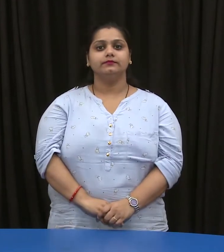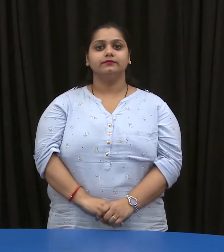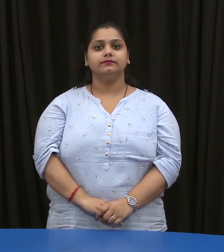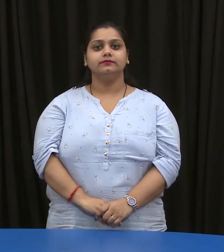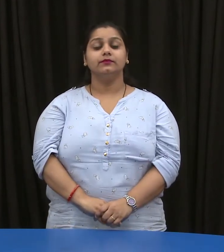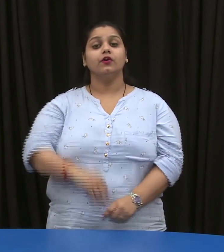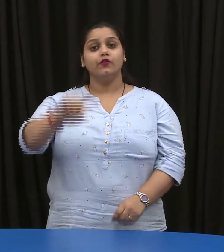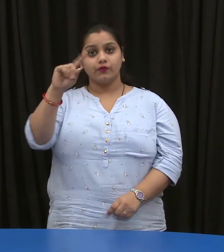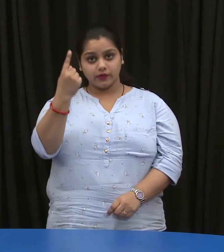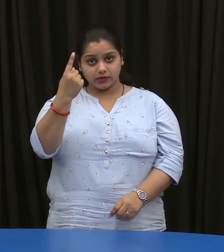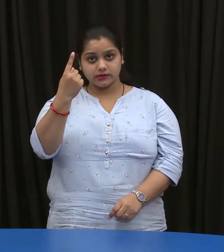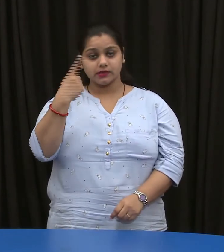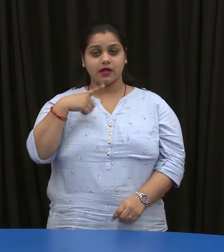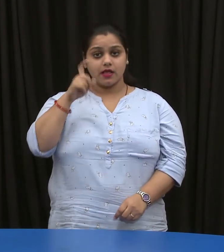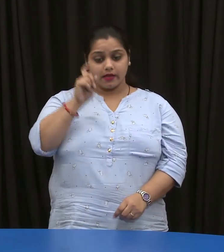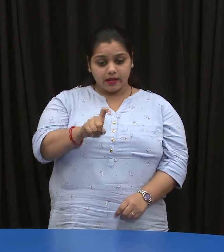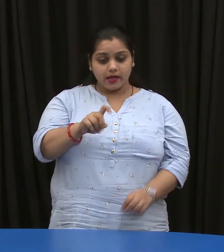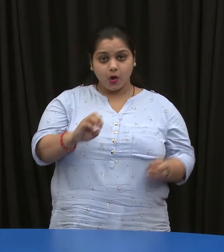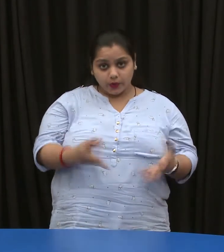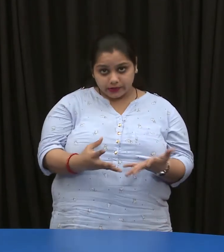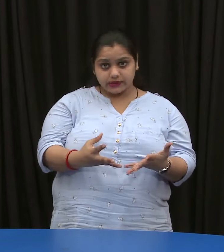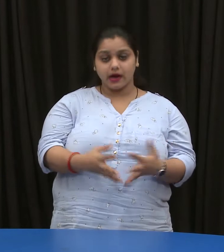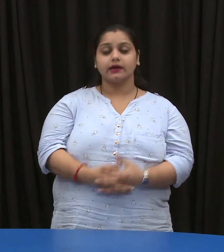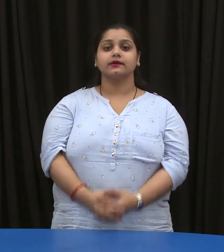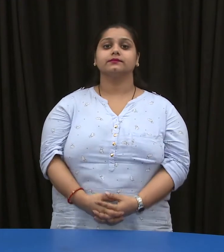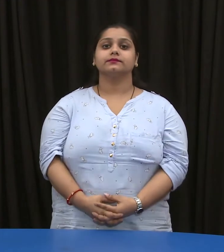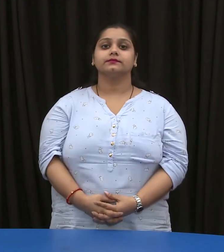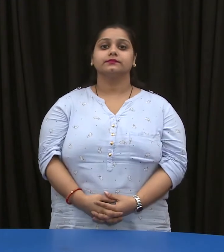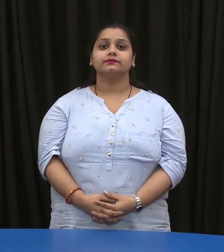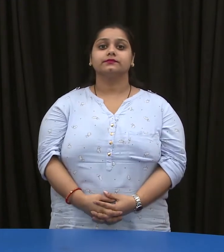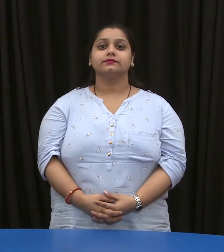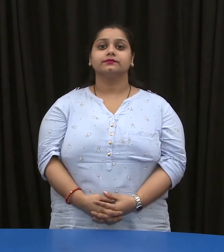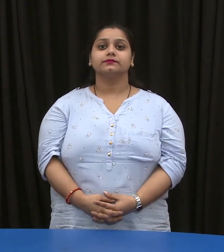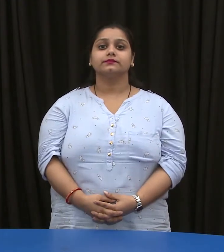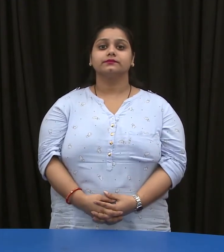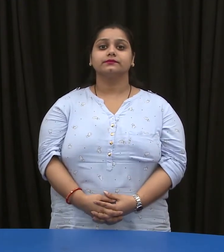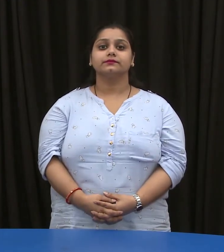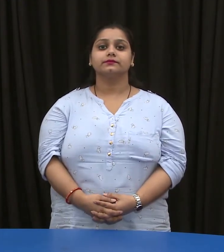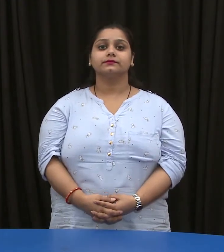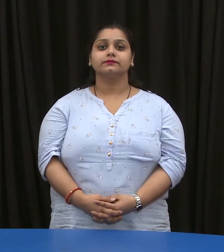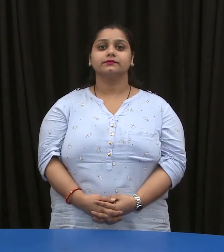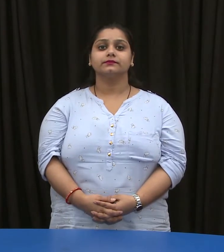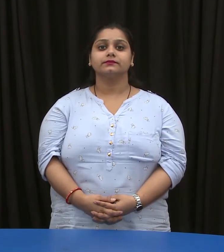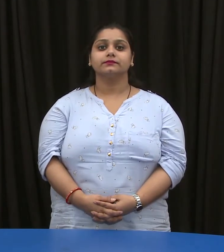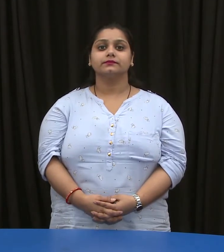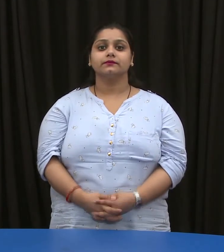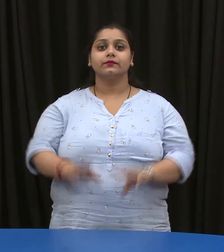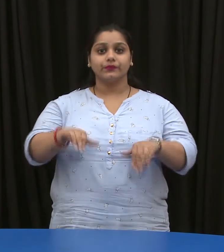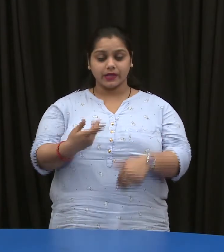First, click on Start button, then click on Control